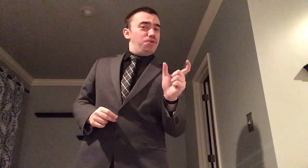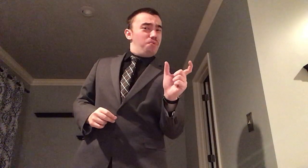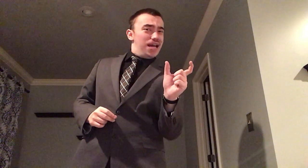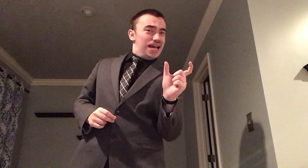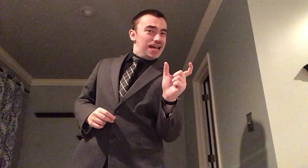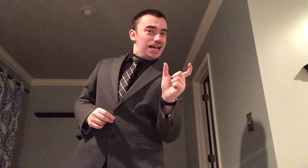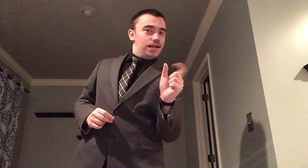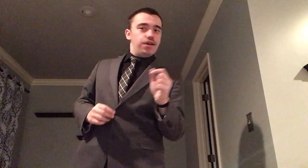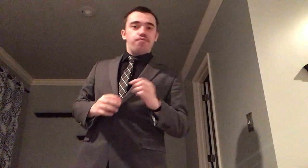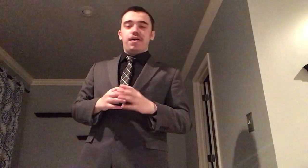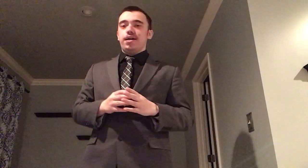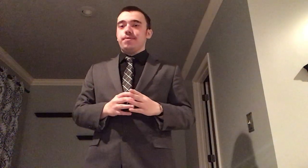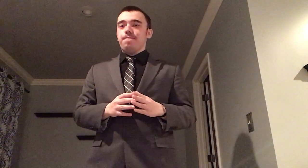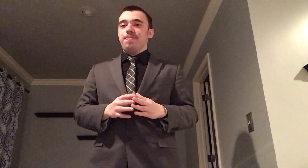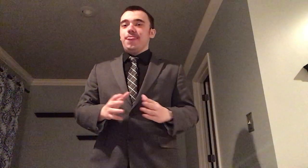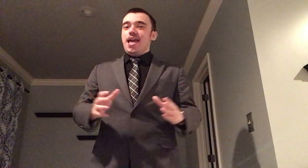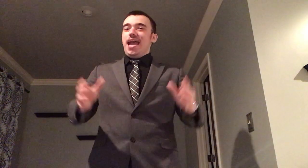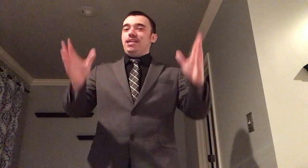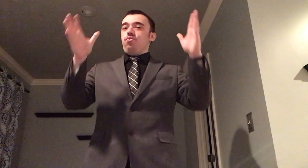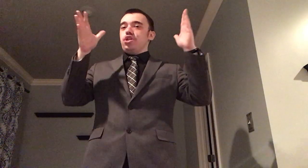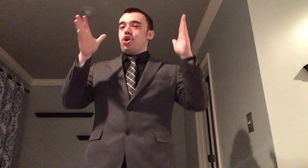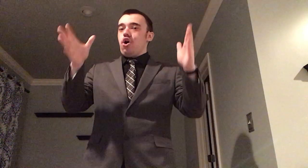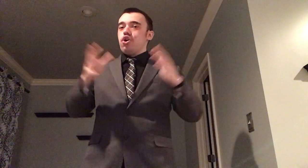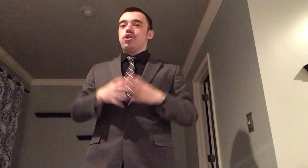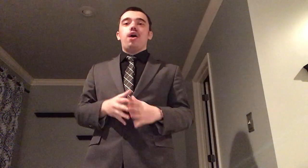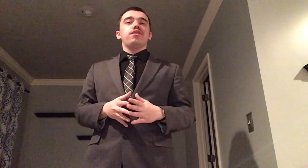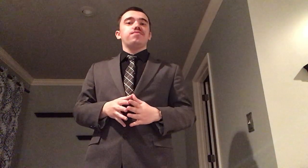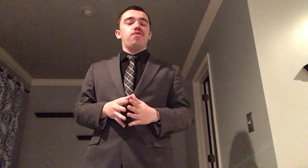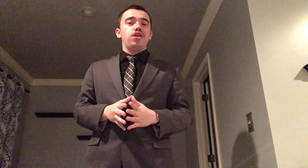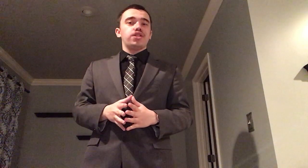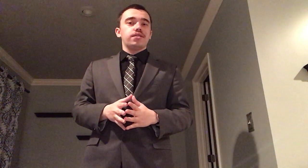was a wee little bug and he worked hard on this project